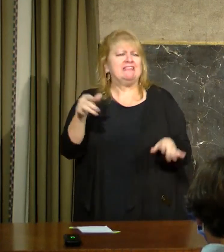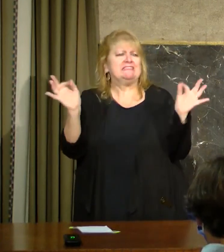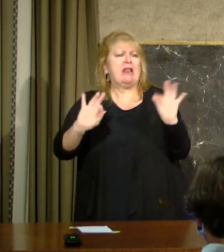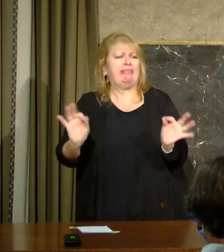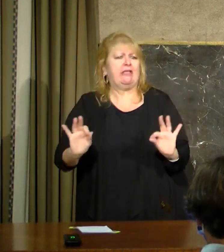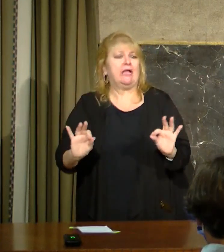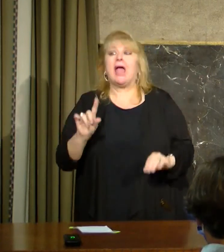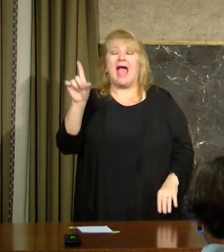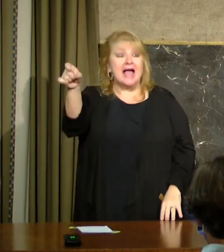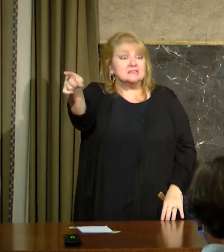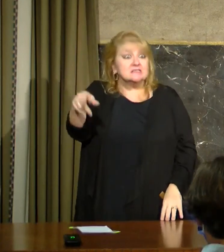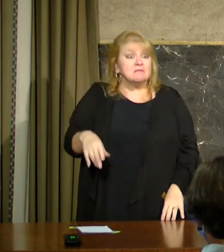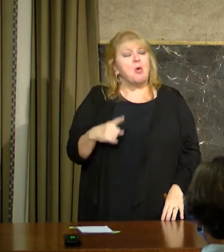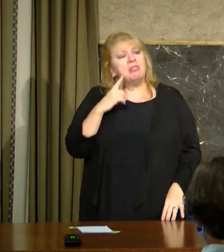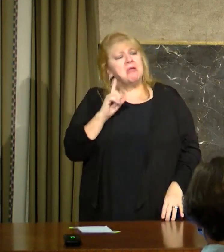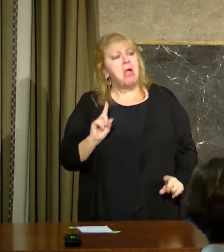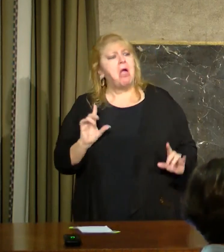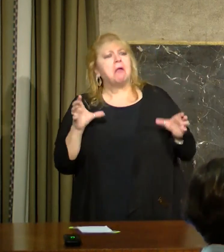Go ask them.